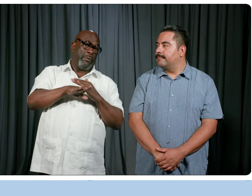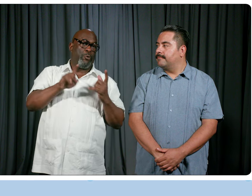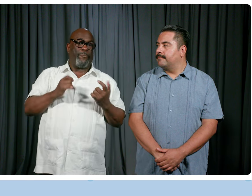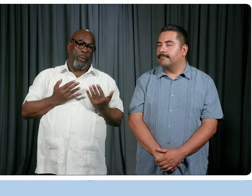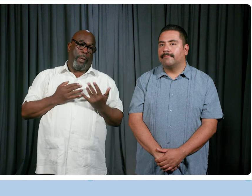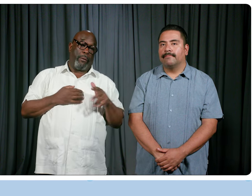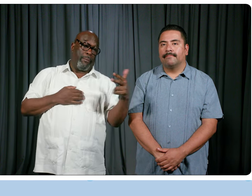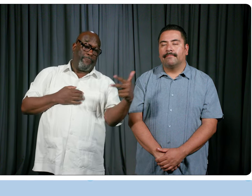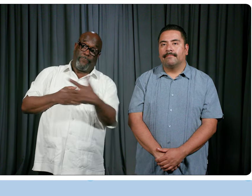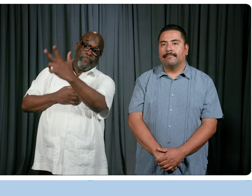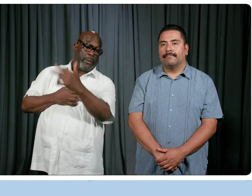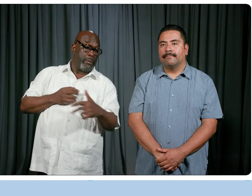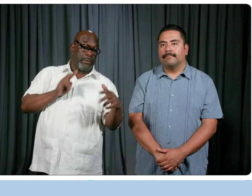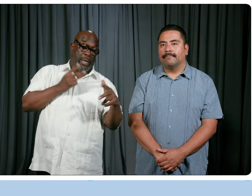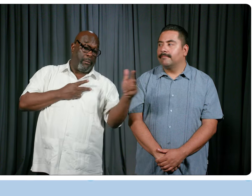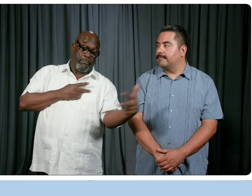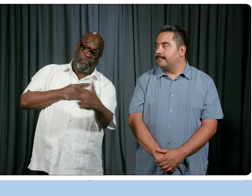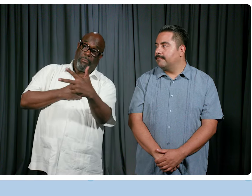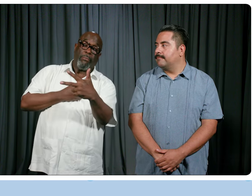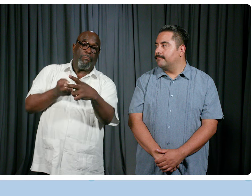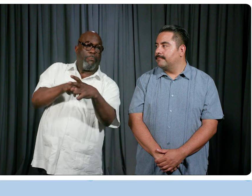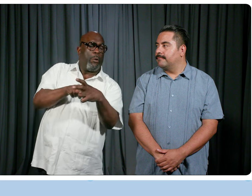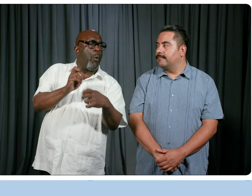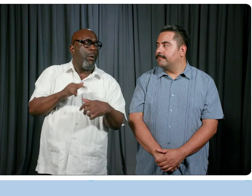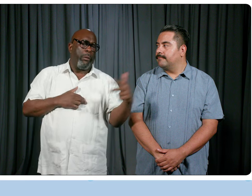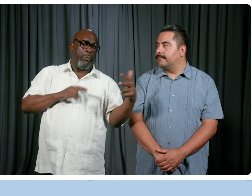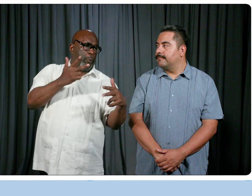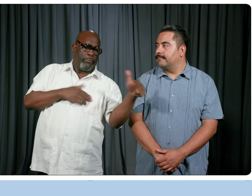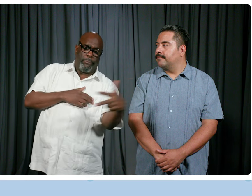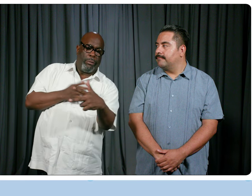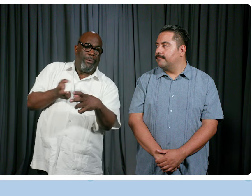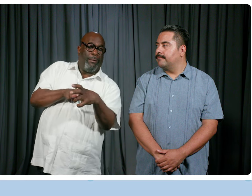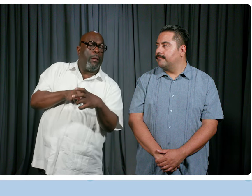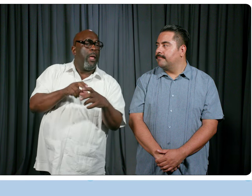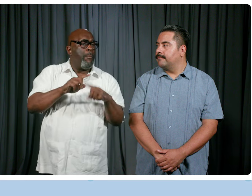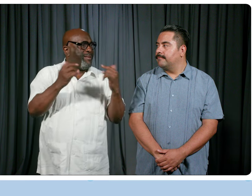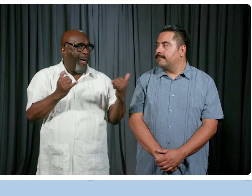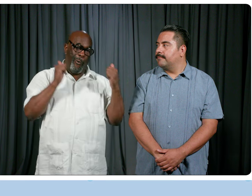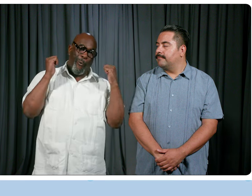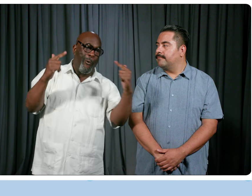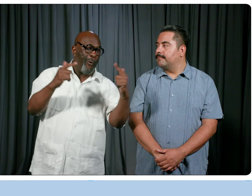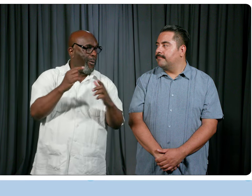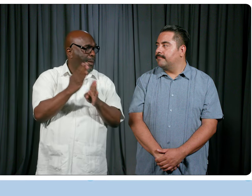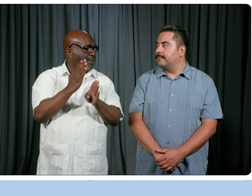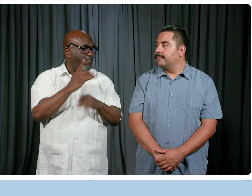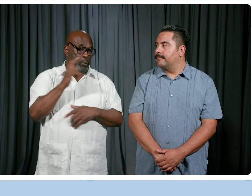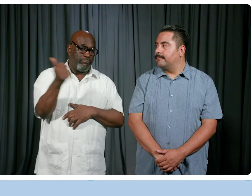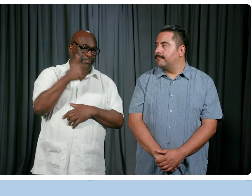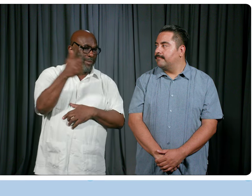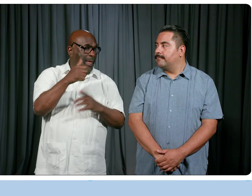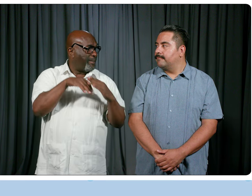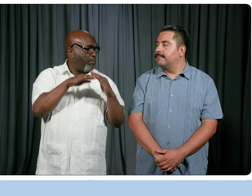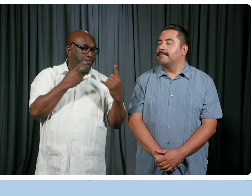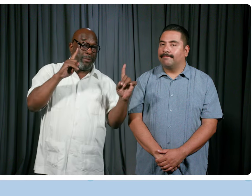for maybe the second shuttle or the third shuttle or, you know, or whatever to come along. Well, now every single shuttle bus will be accessible. So there still might be a wait because